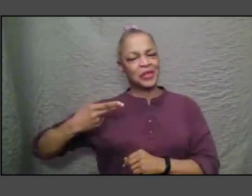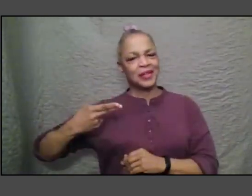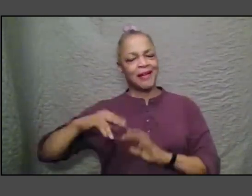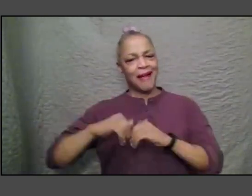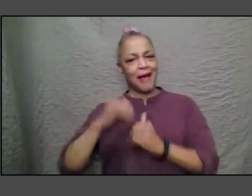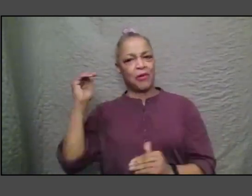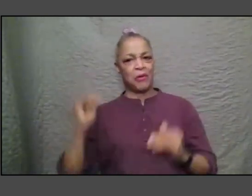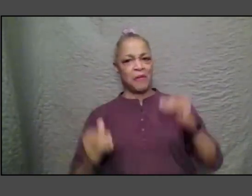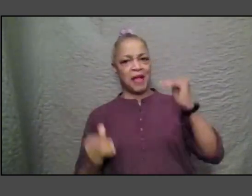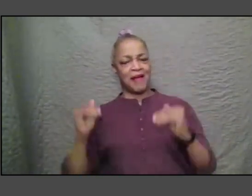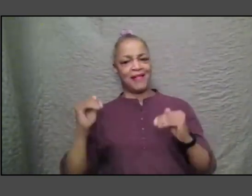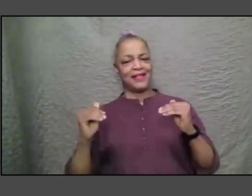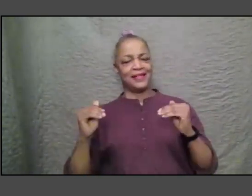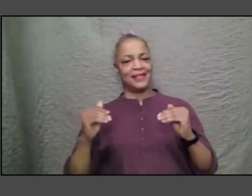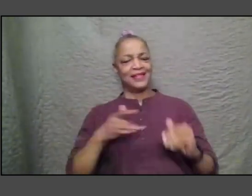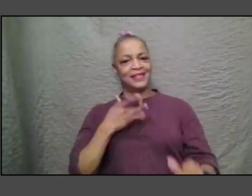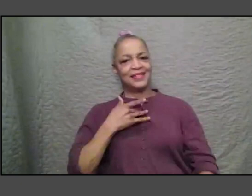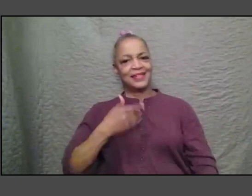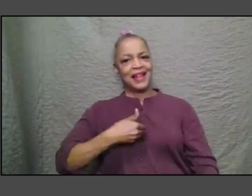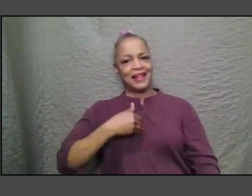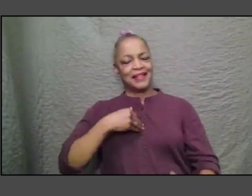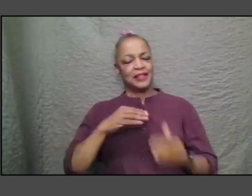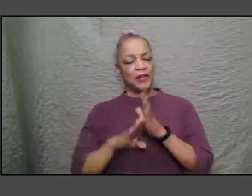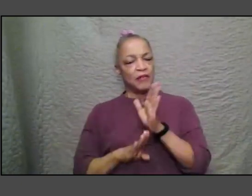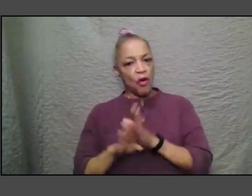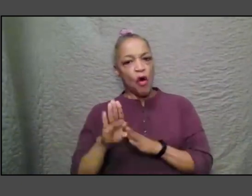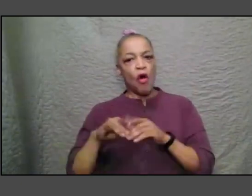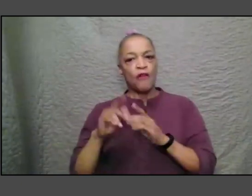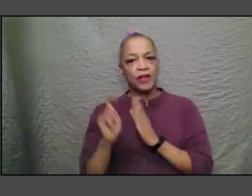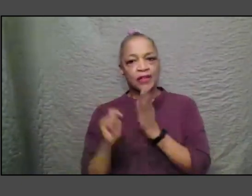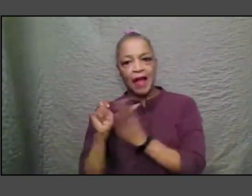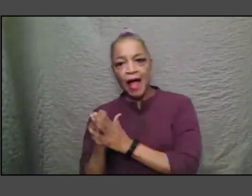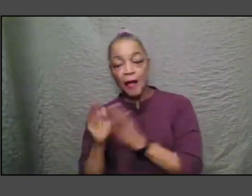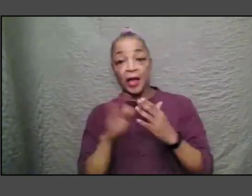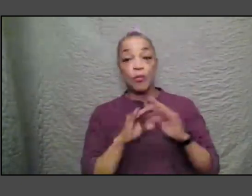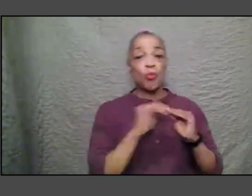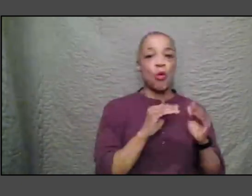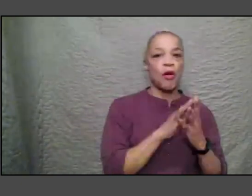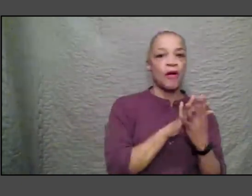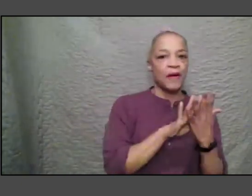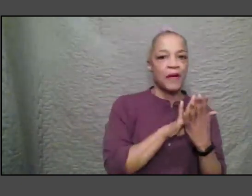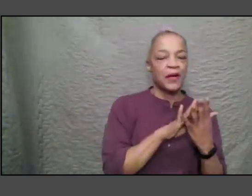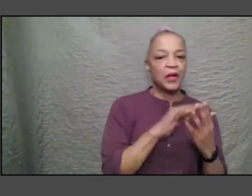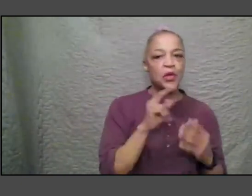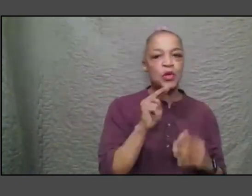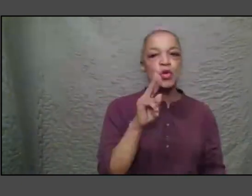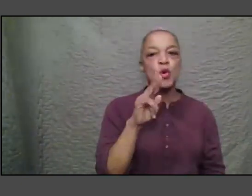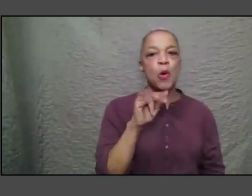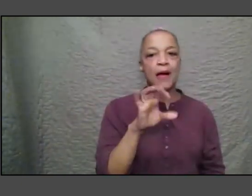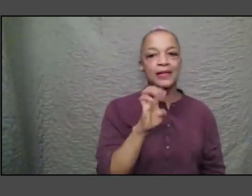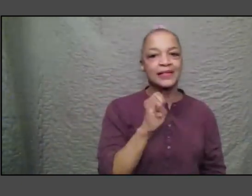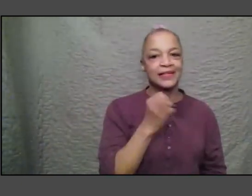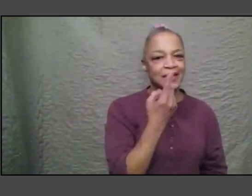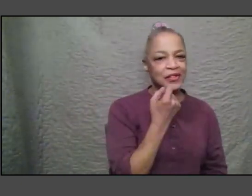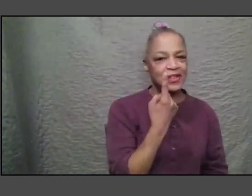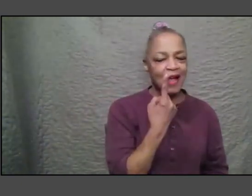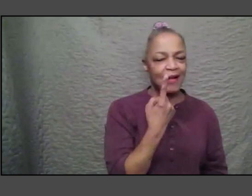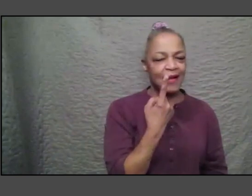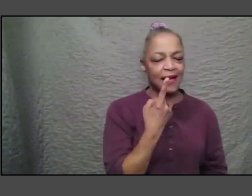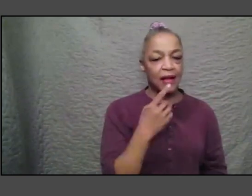built over time with our more nuanced understanding really interesting it's a great question i mean i think